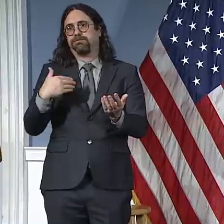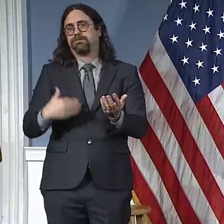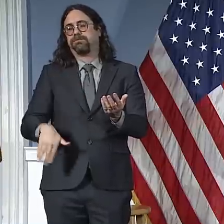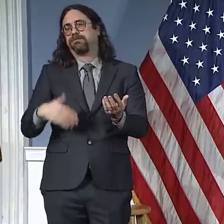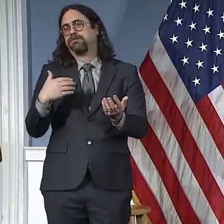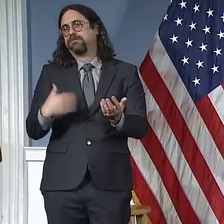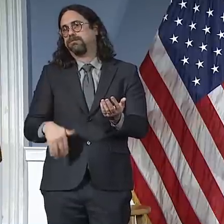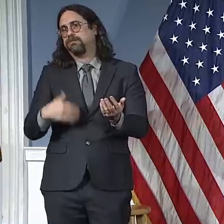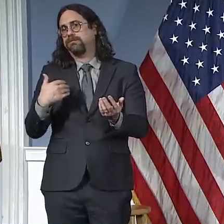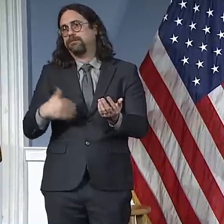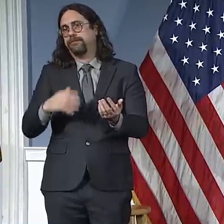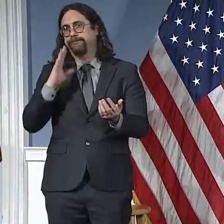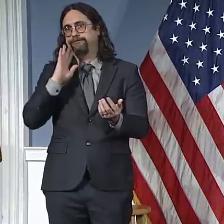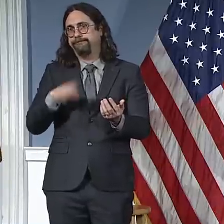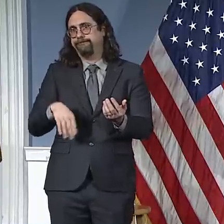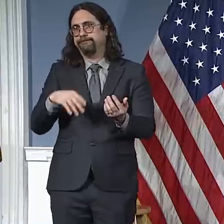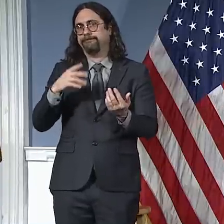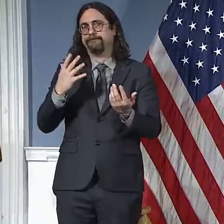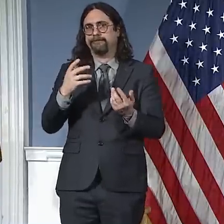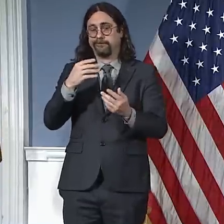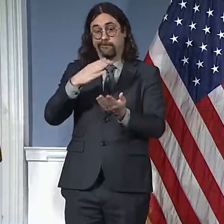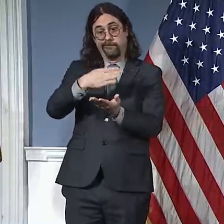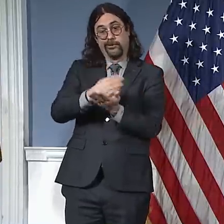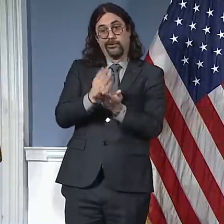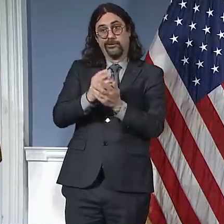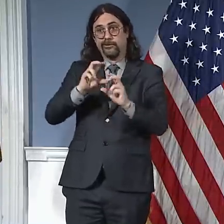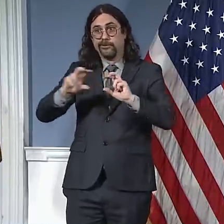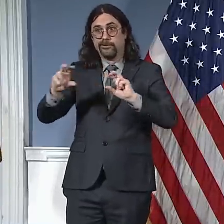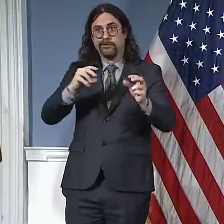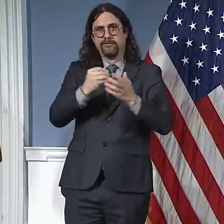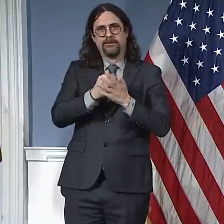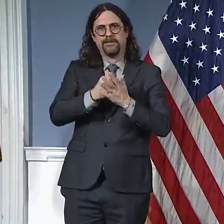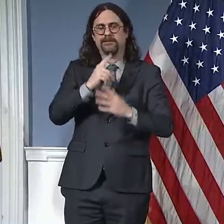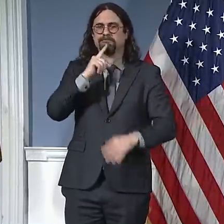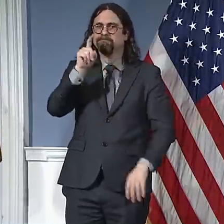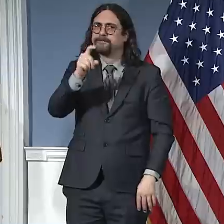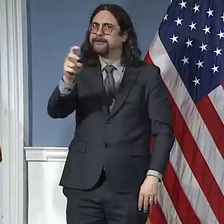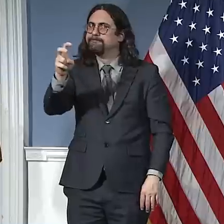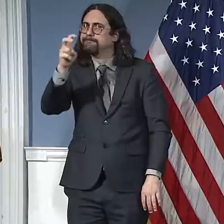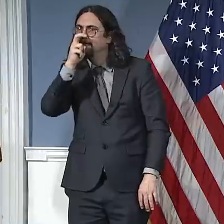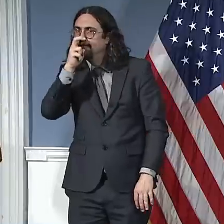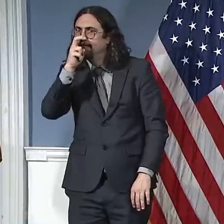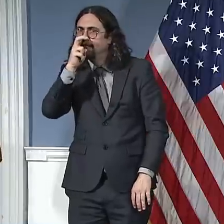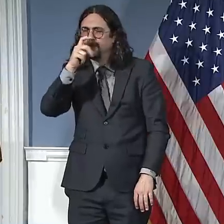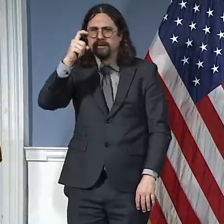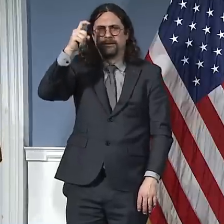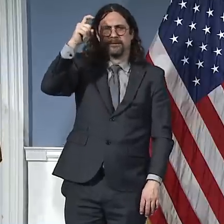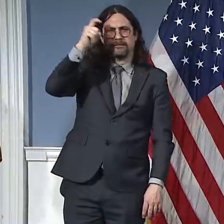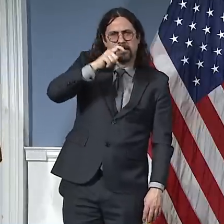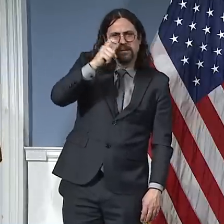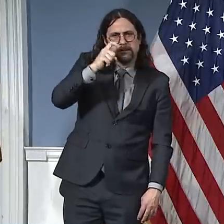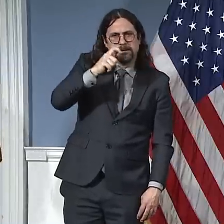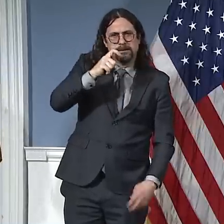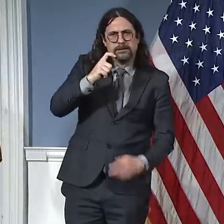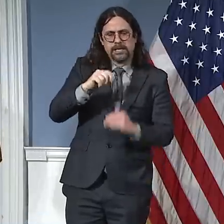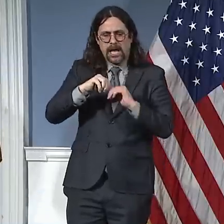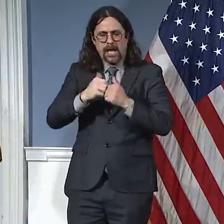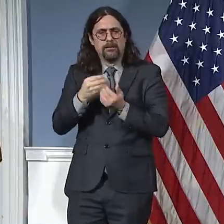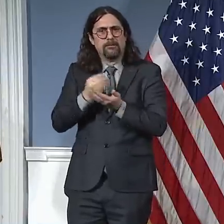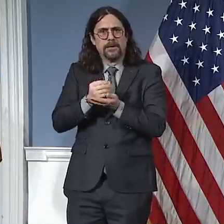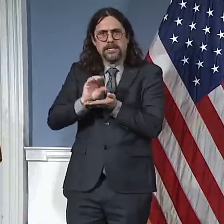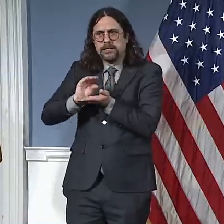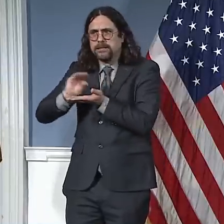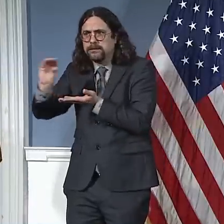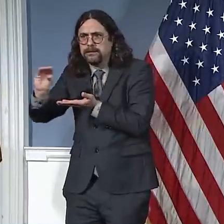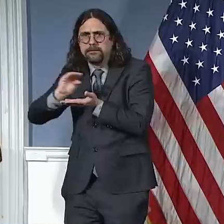serve people, what we can do to employ our public servants who do so much good for everybody else, how we can make people, make sure people get